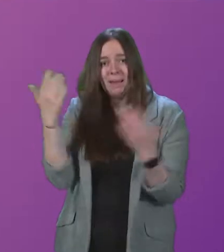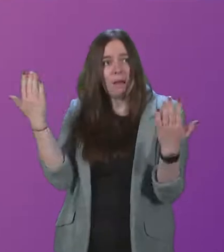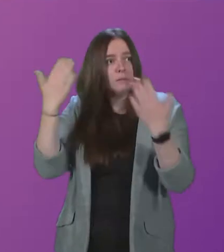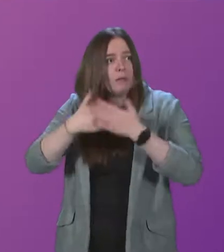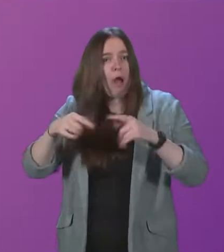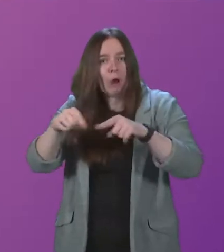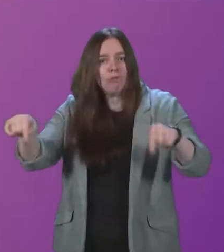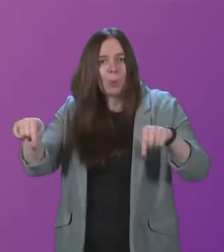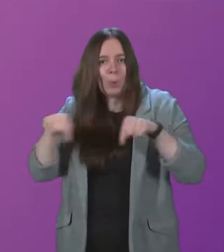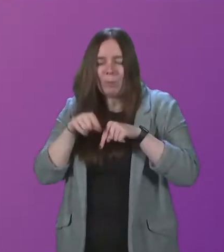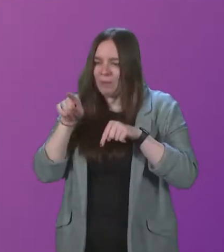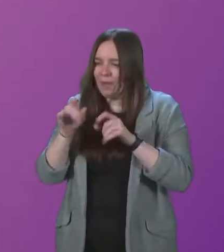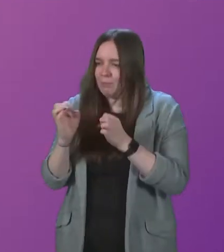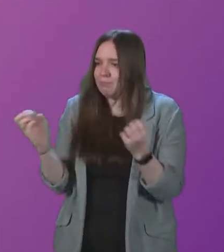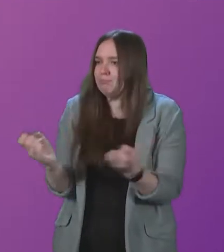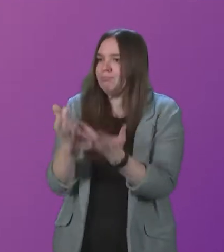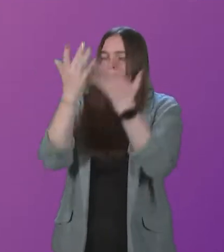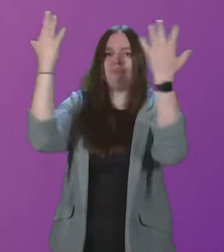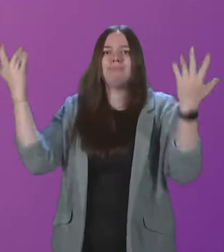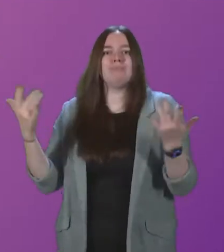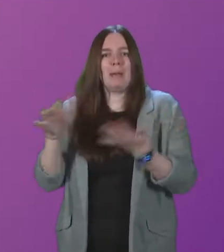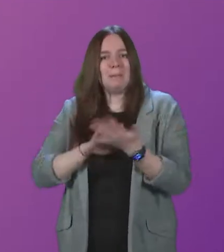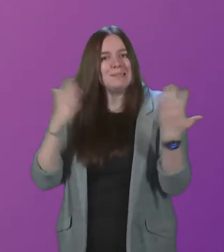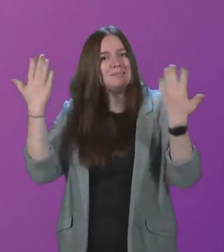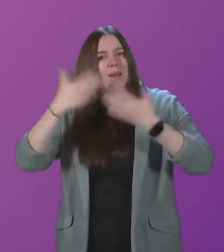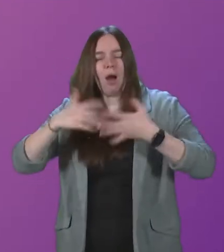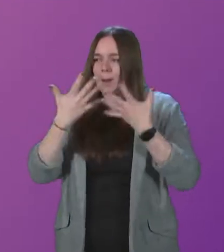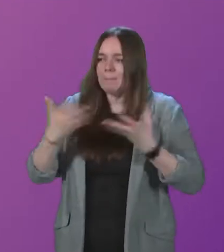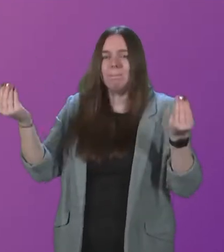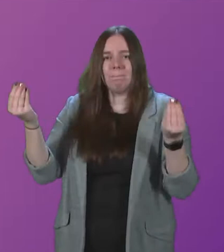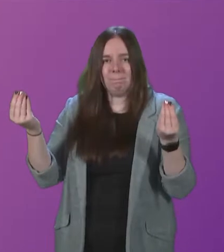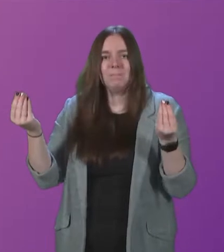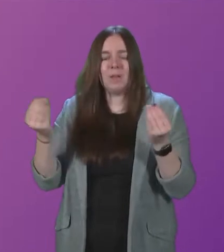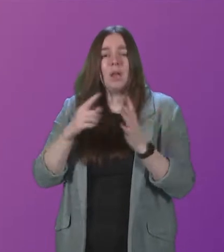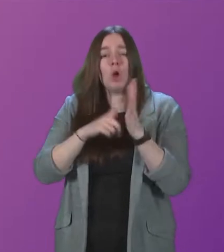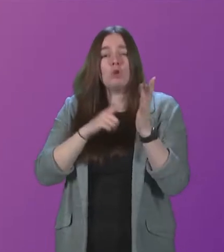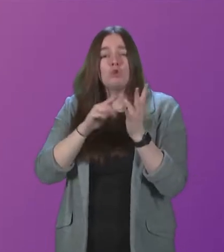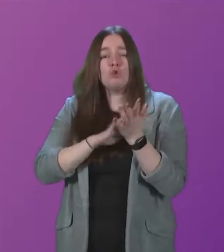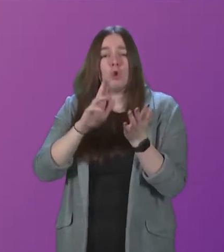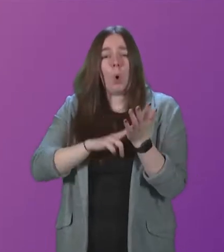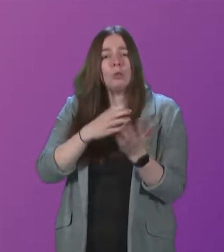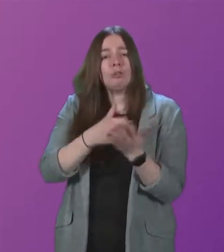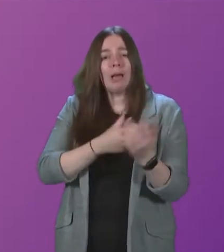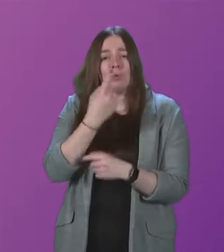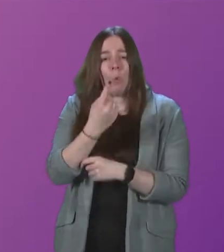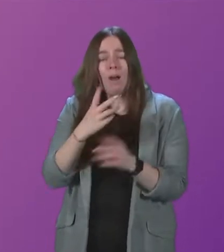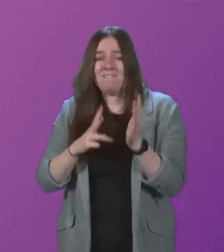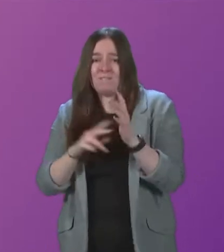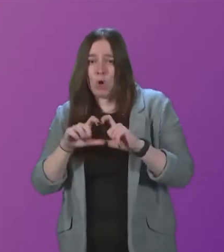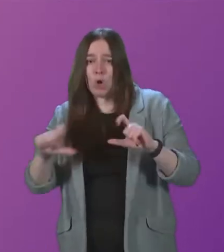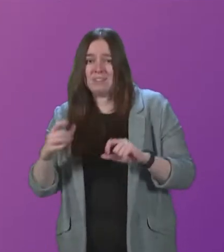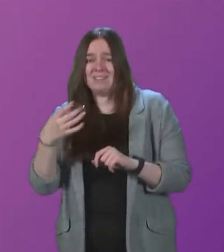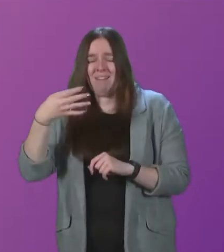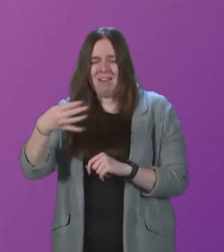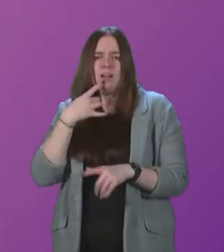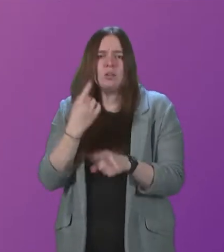dispels all the gloom. In the gospel of John 1, verse 9, we read that the true light